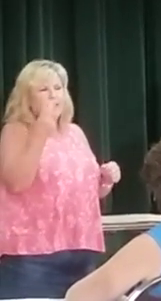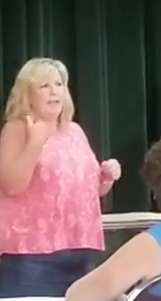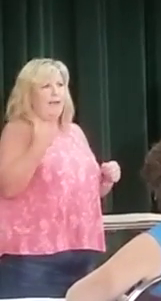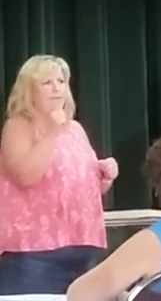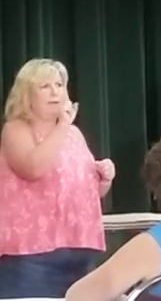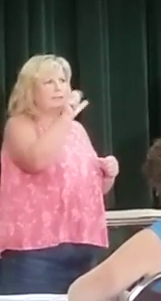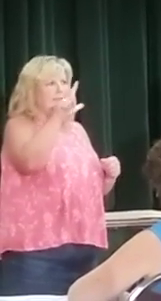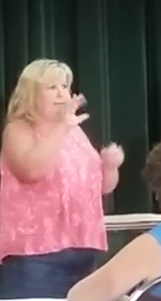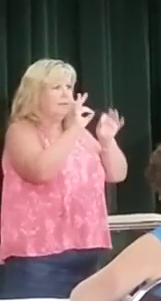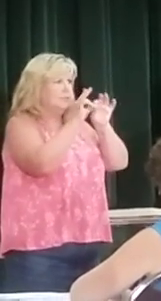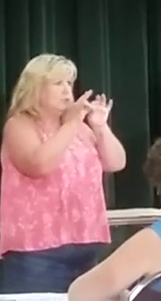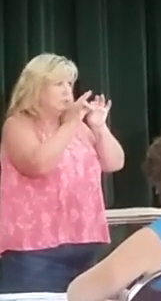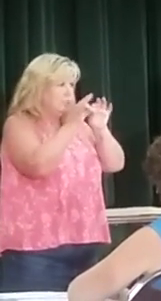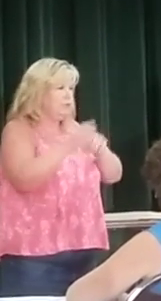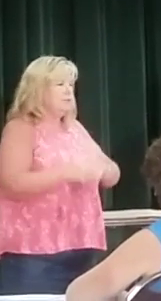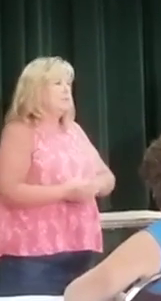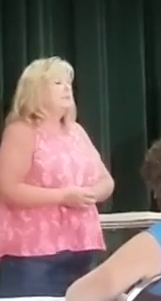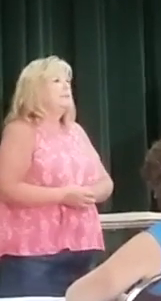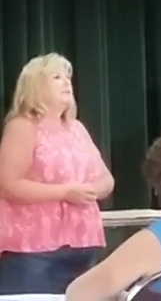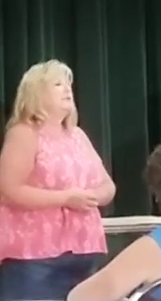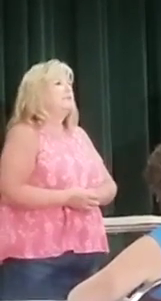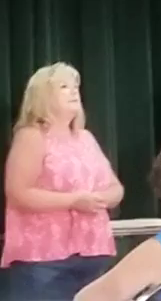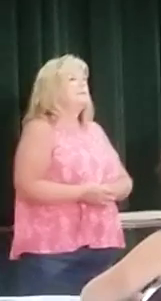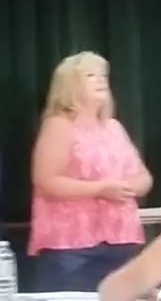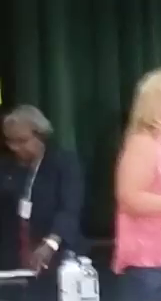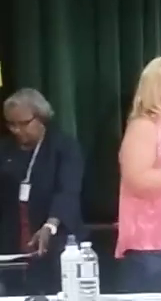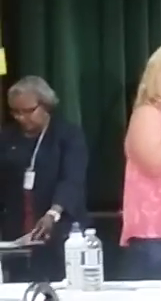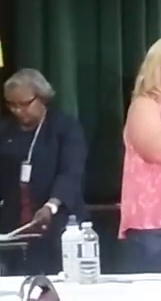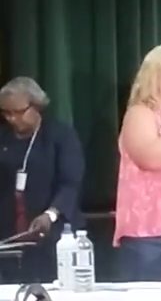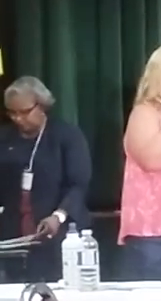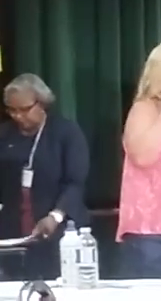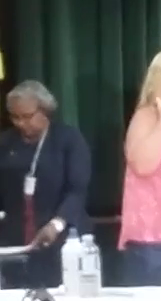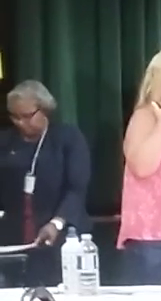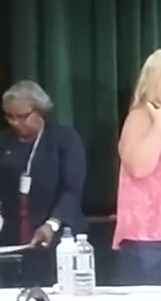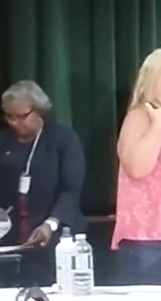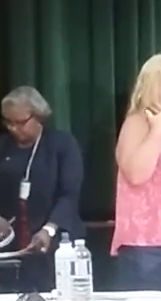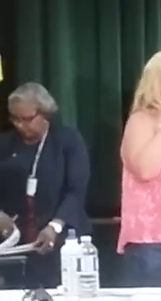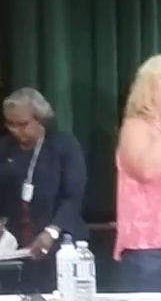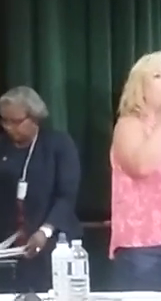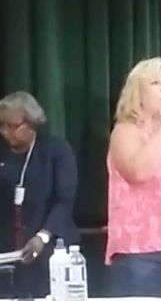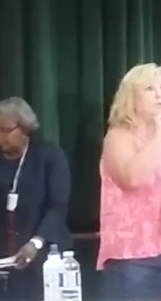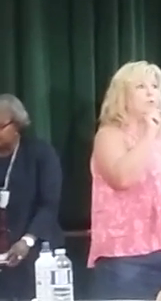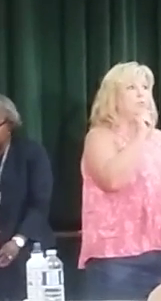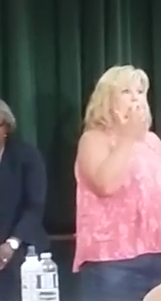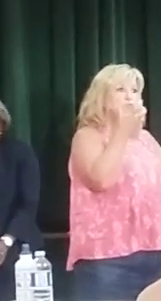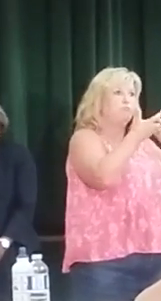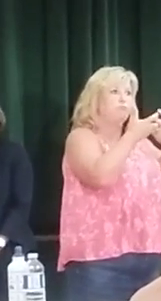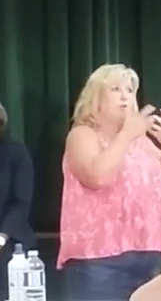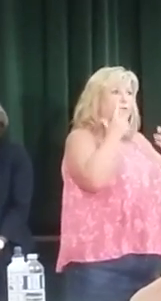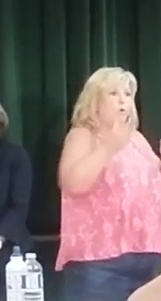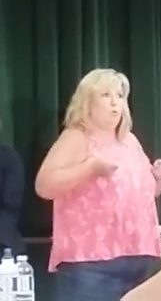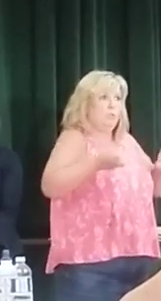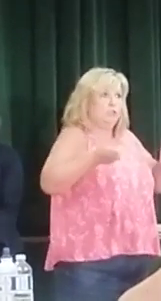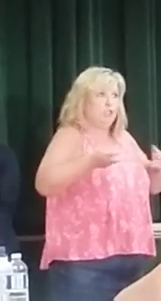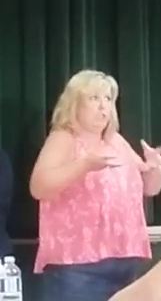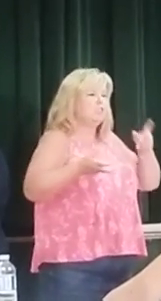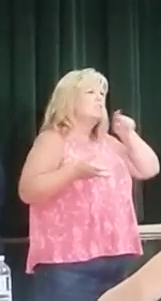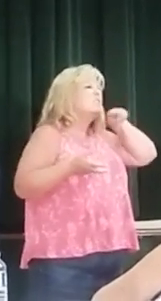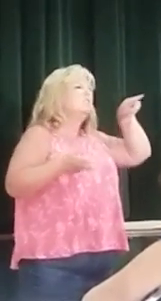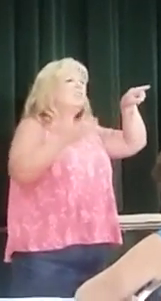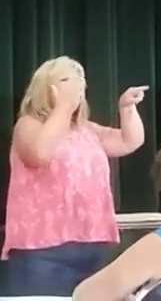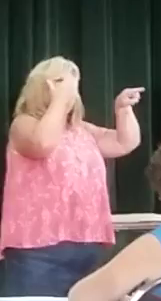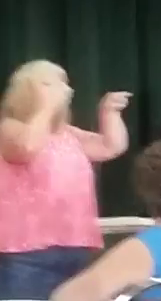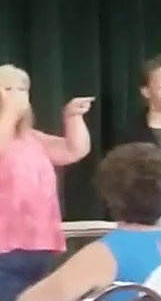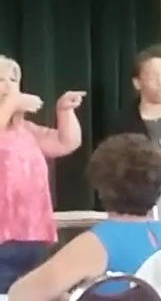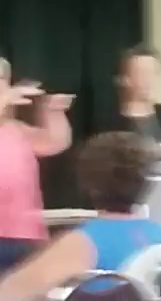our American Sign Language translator. We also have an accessible washroom at the front of the building, just between the